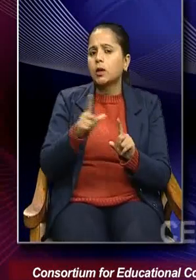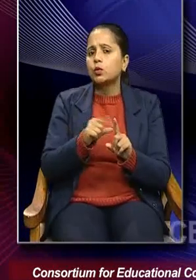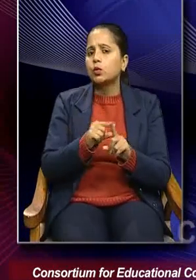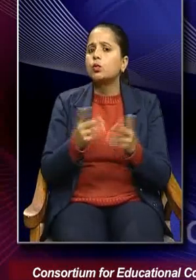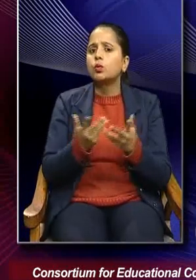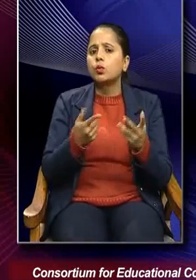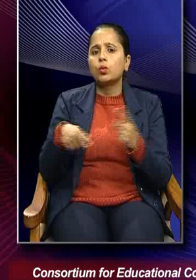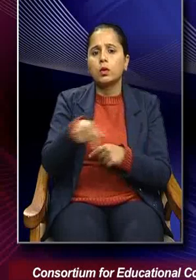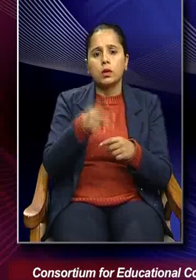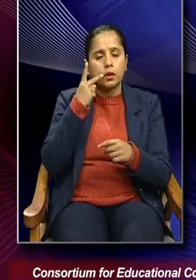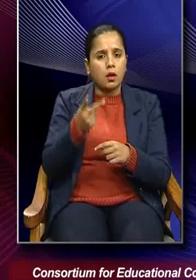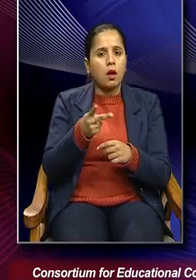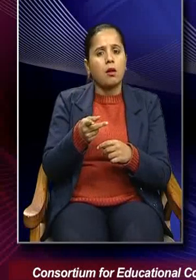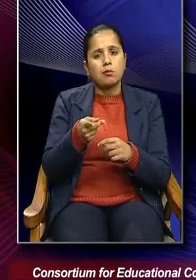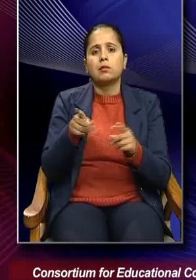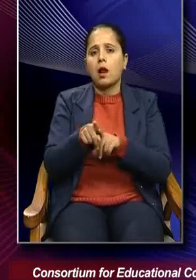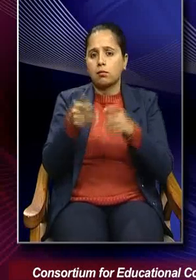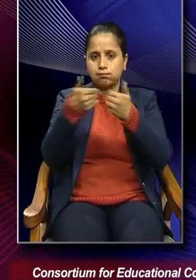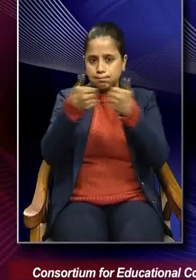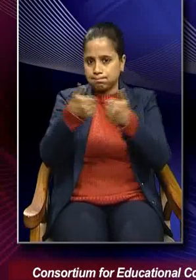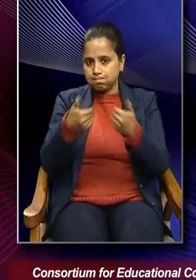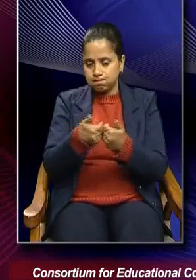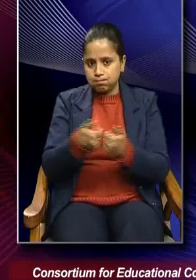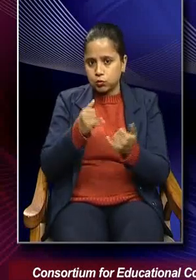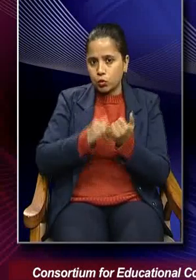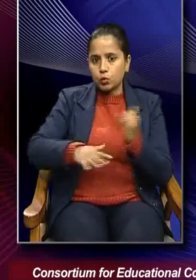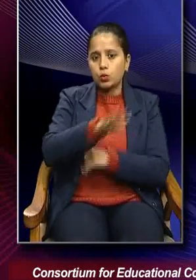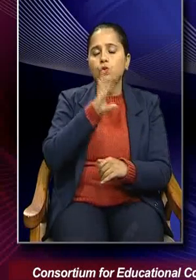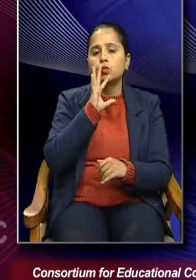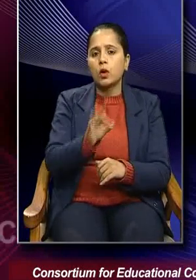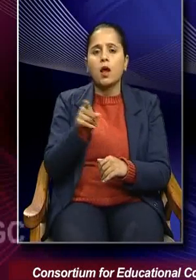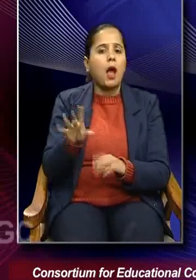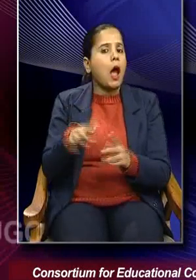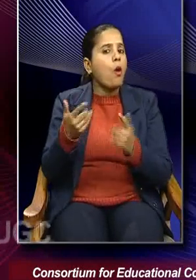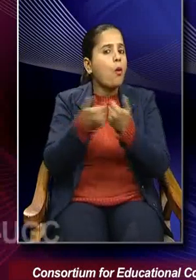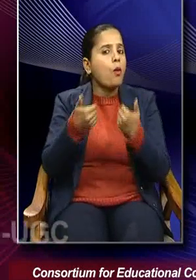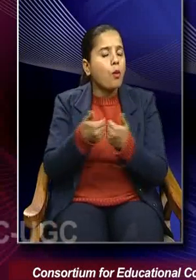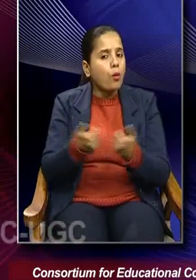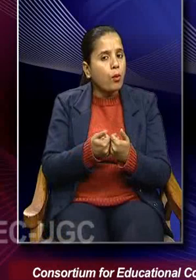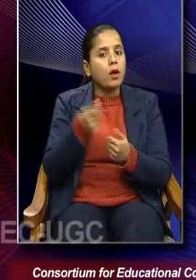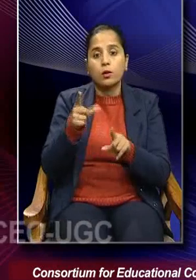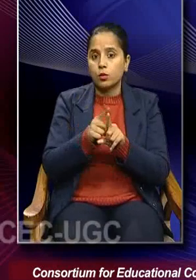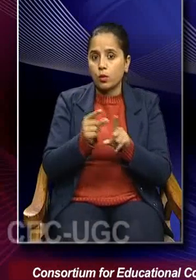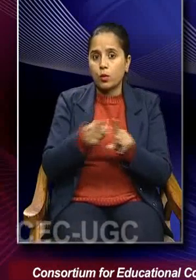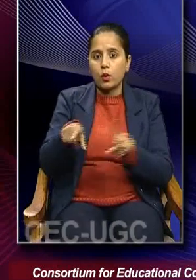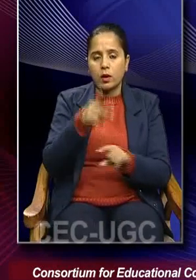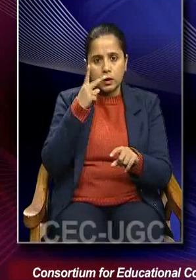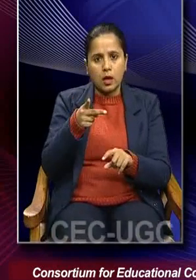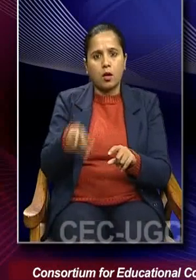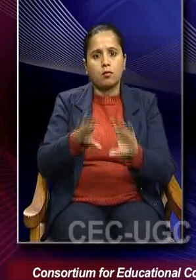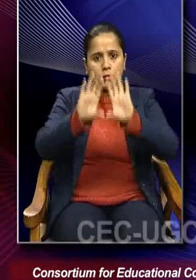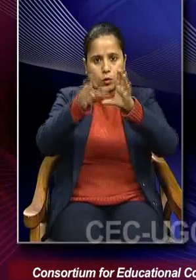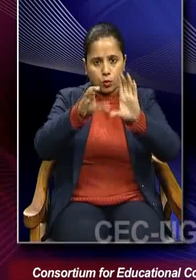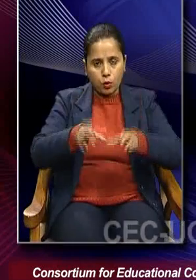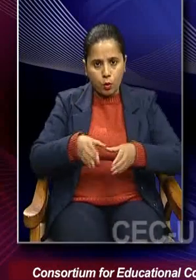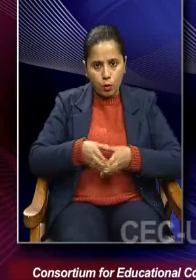are filtering the social reality and how do they do this? They do this by categorization